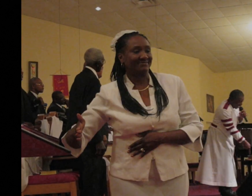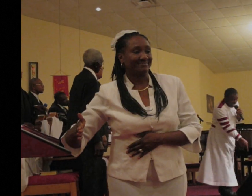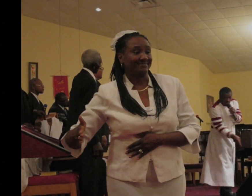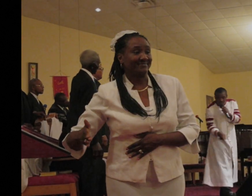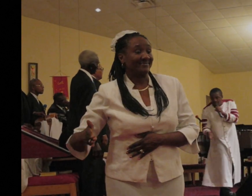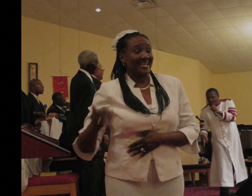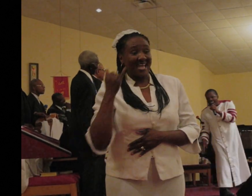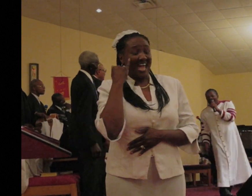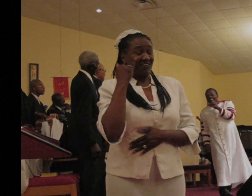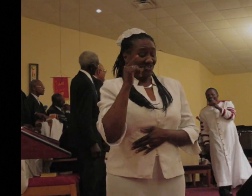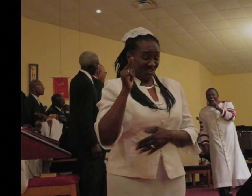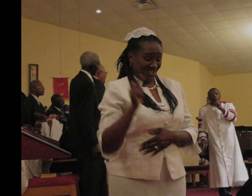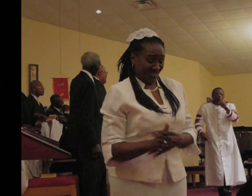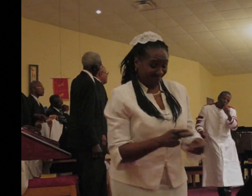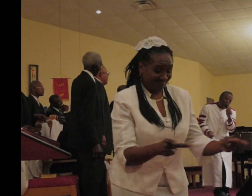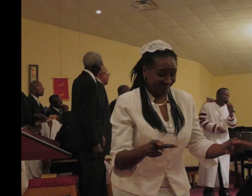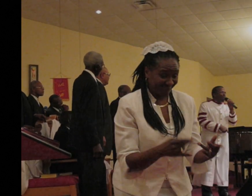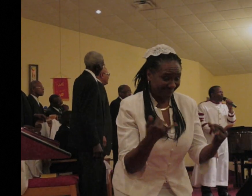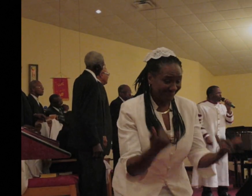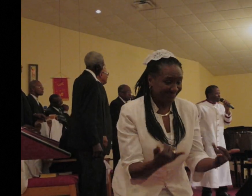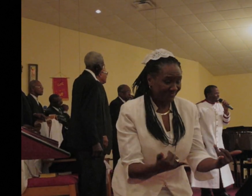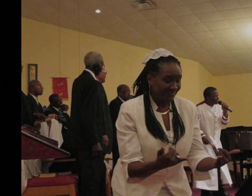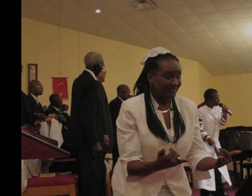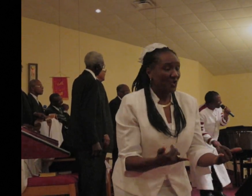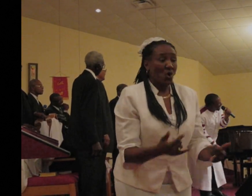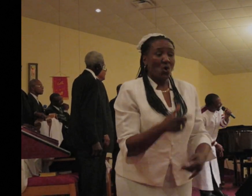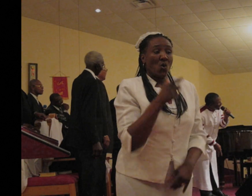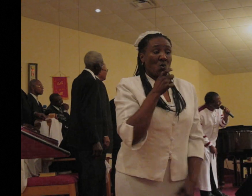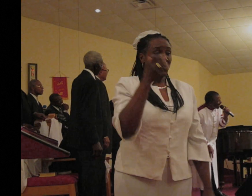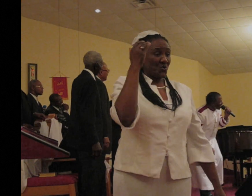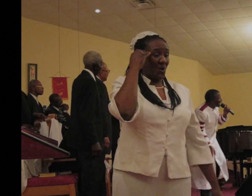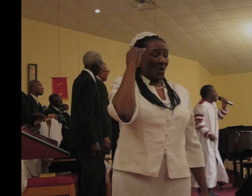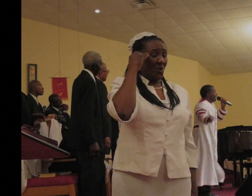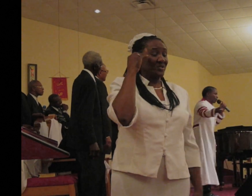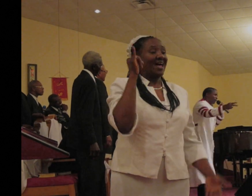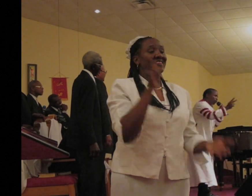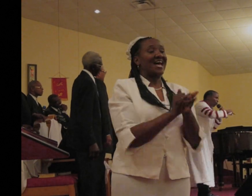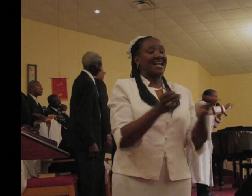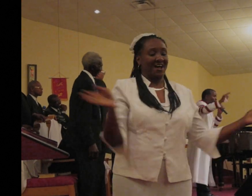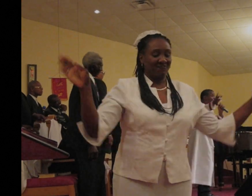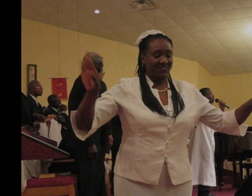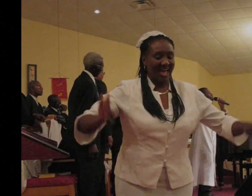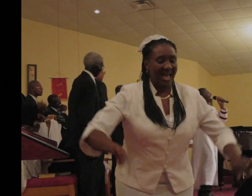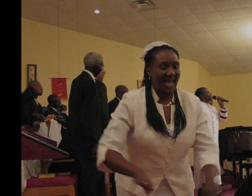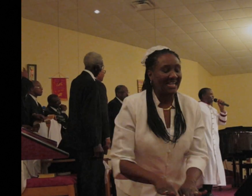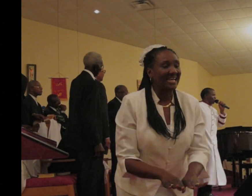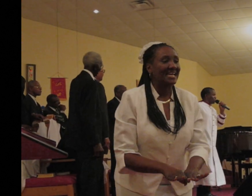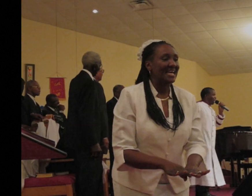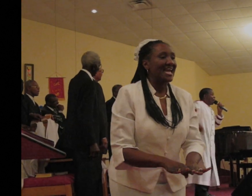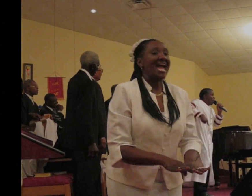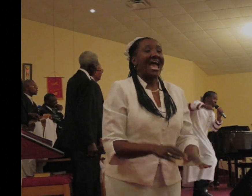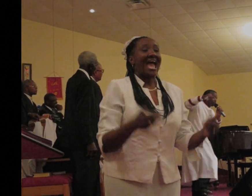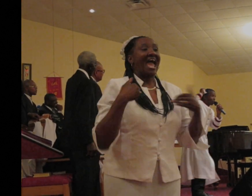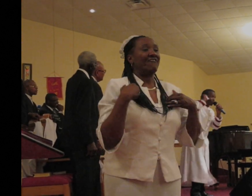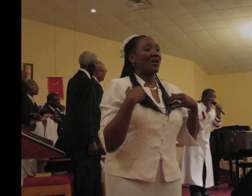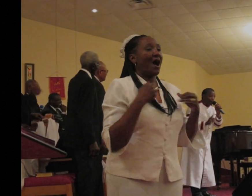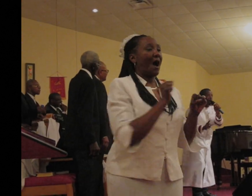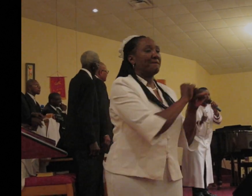down in the valley. Who knows that a valley. Is the 22 mountains. And so if I'm going